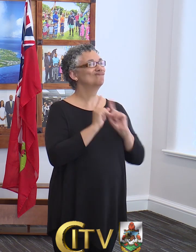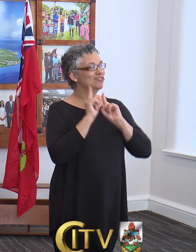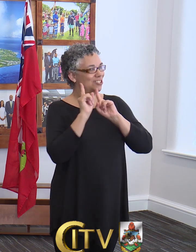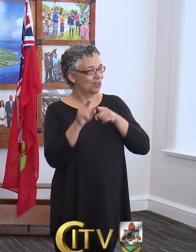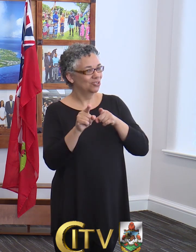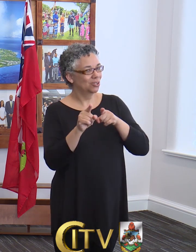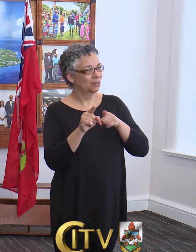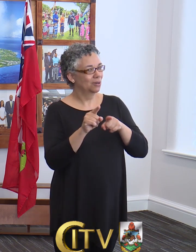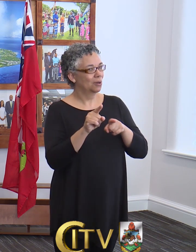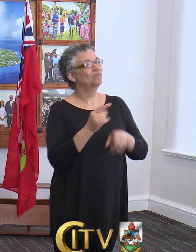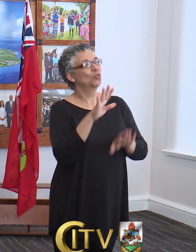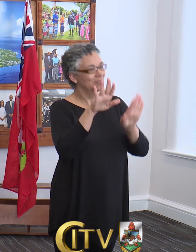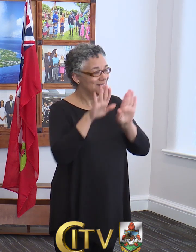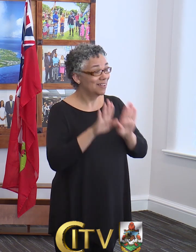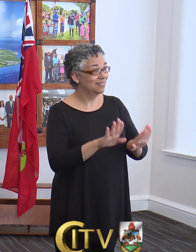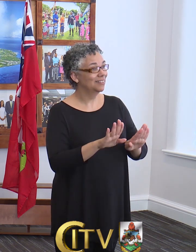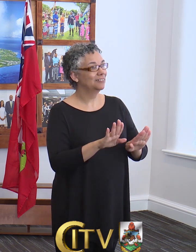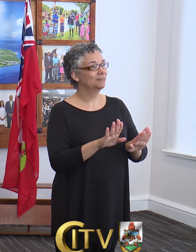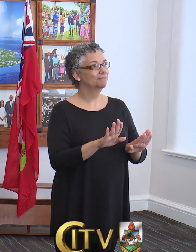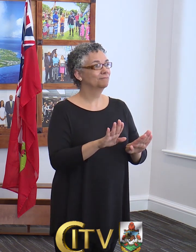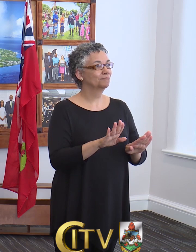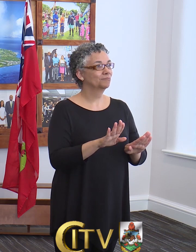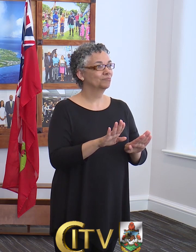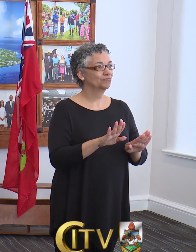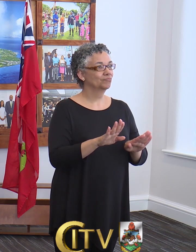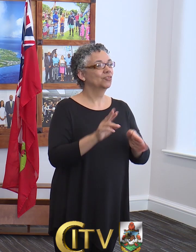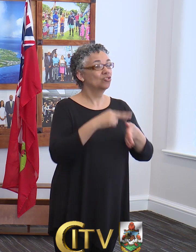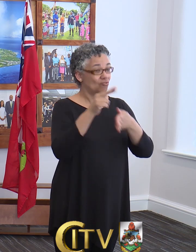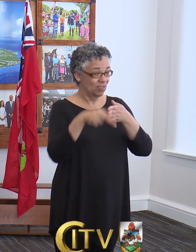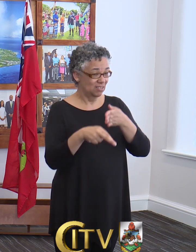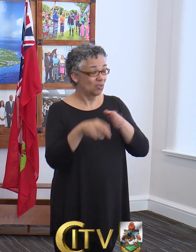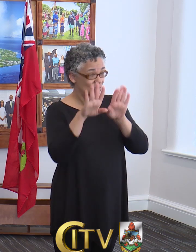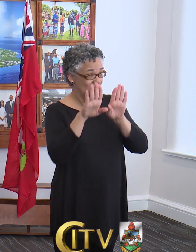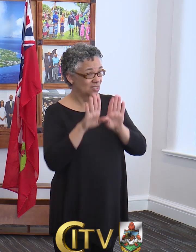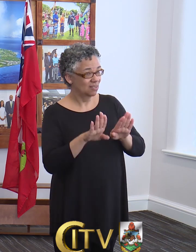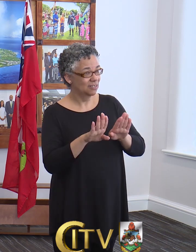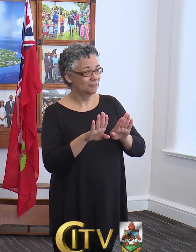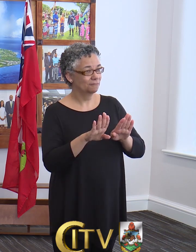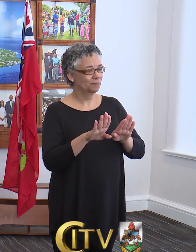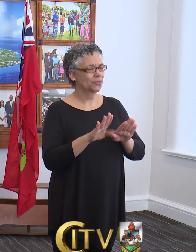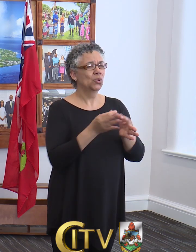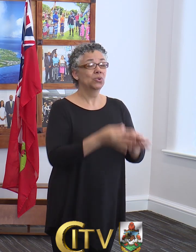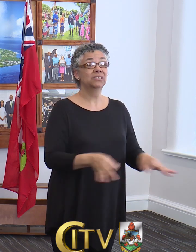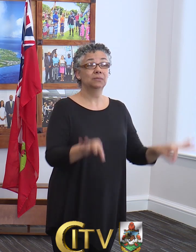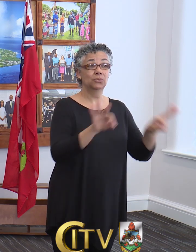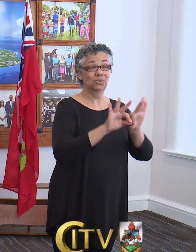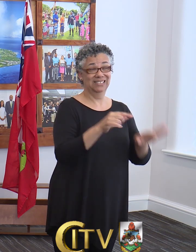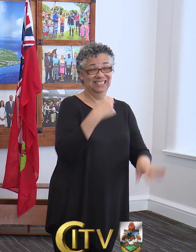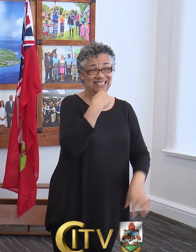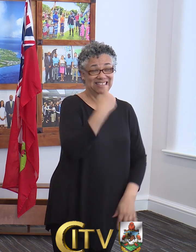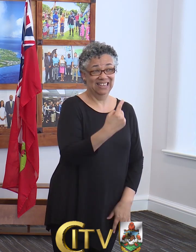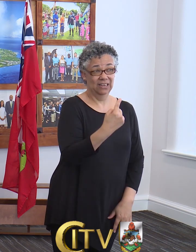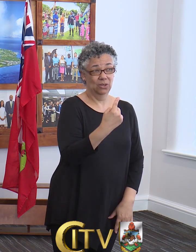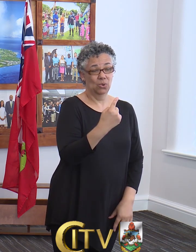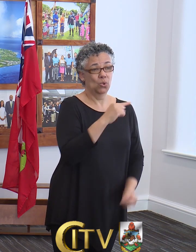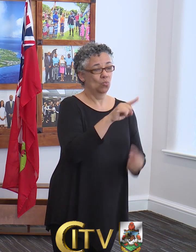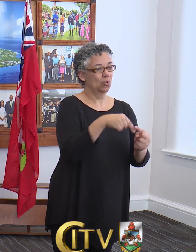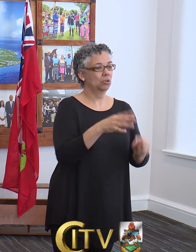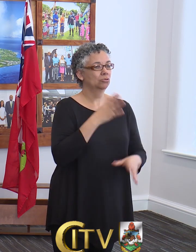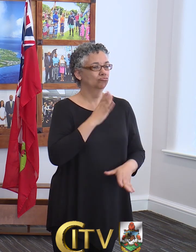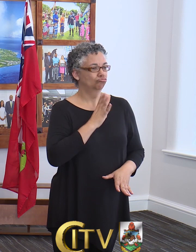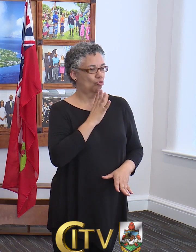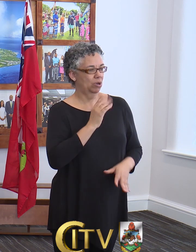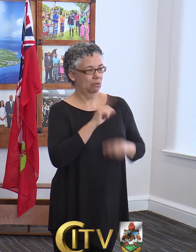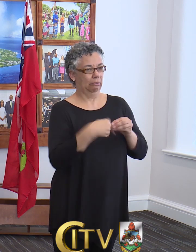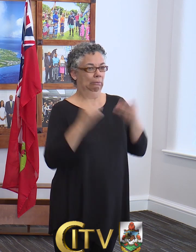Saturday, sorry on Sunday. What is important however and as I mention when we are speaking about panic